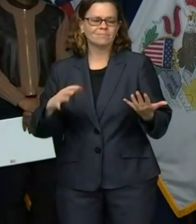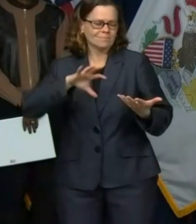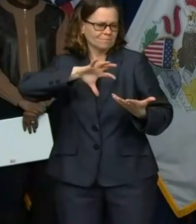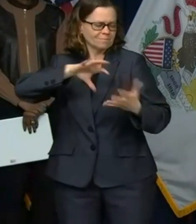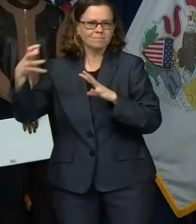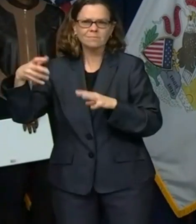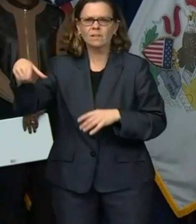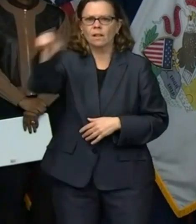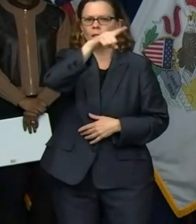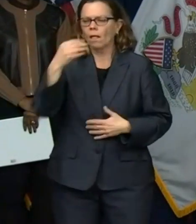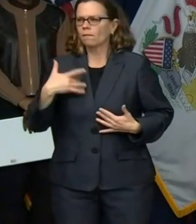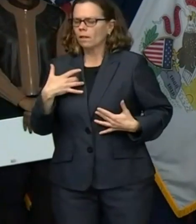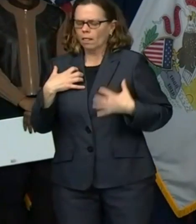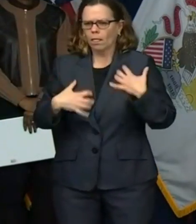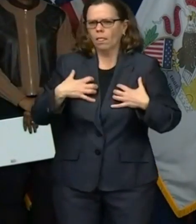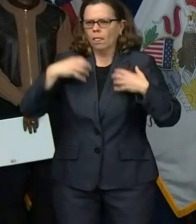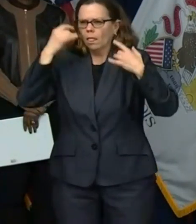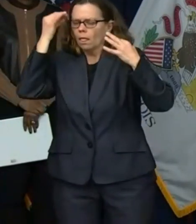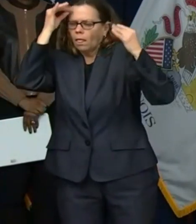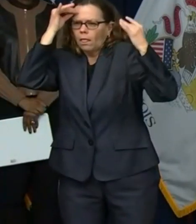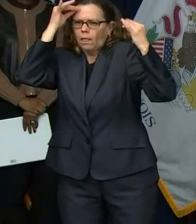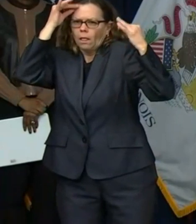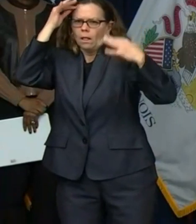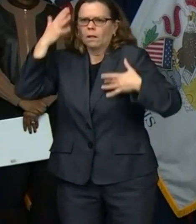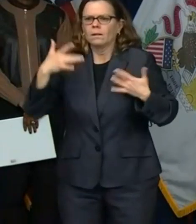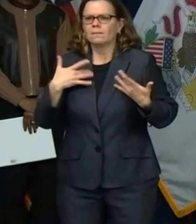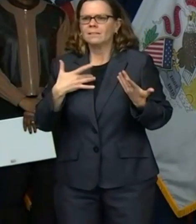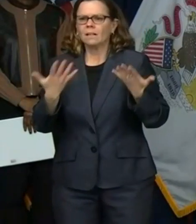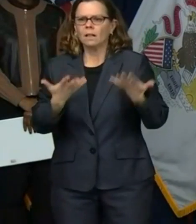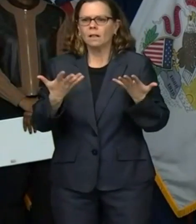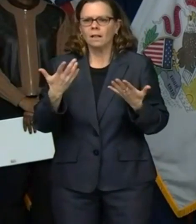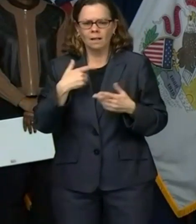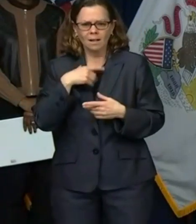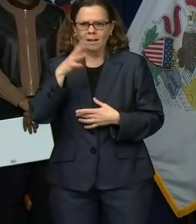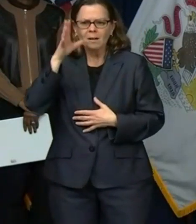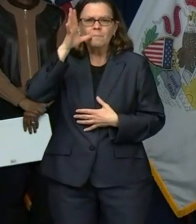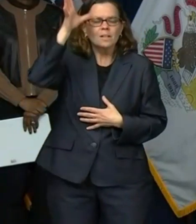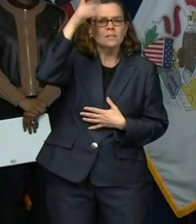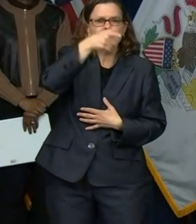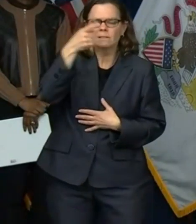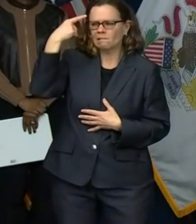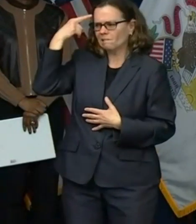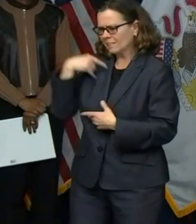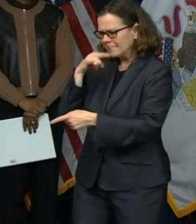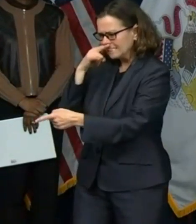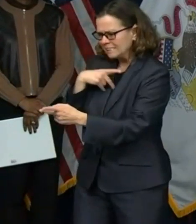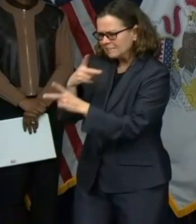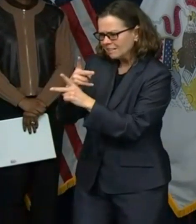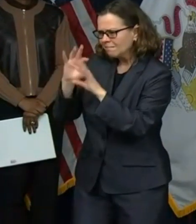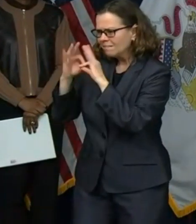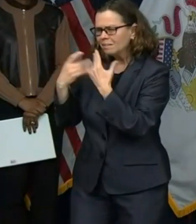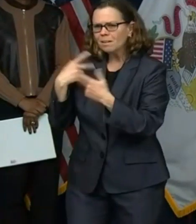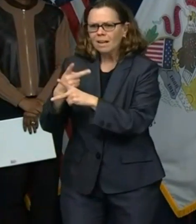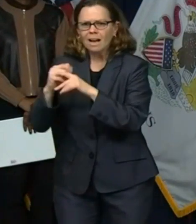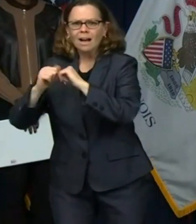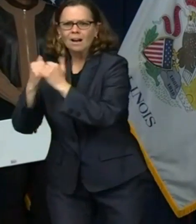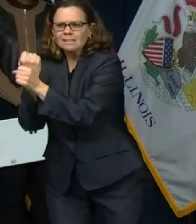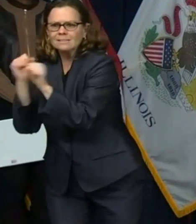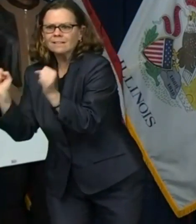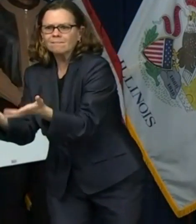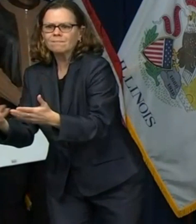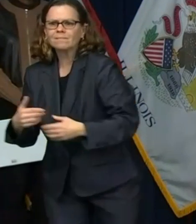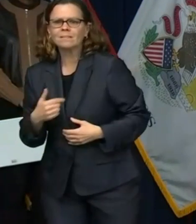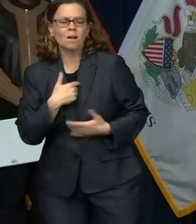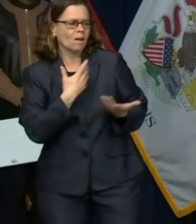about basic needs couples with relationship strain and youth who are worried about the safety of their loved ones